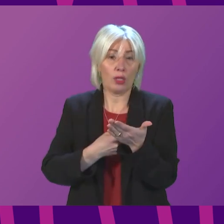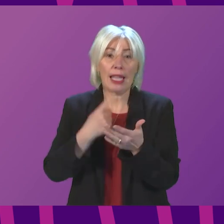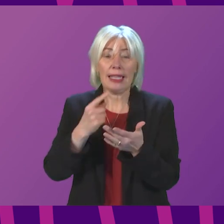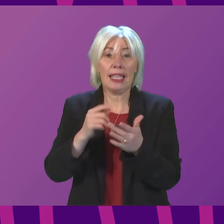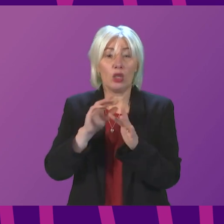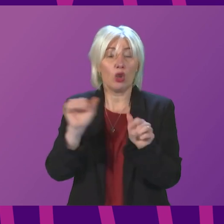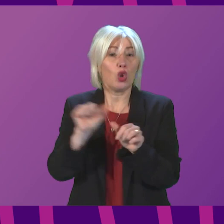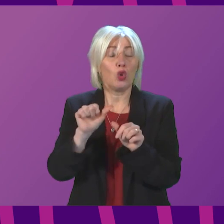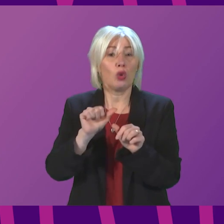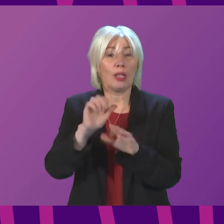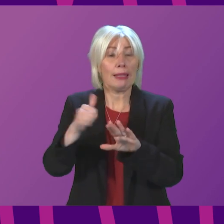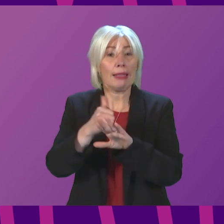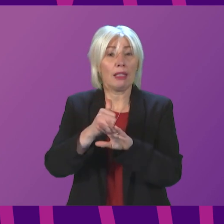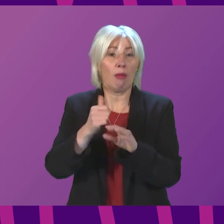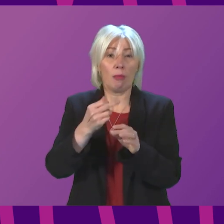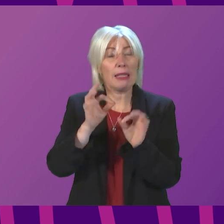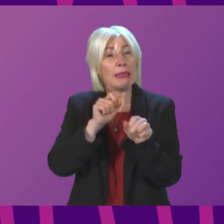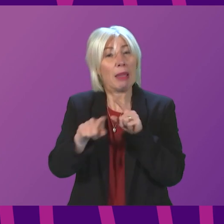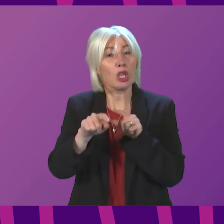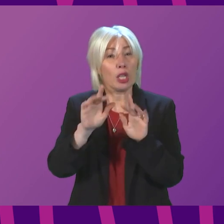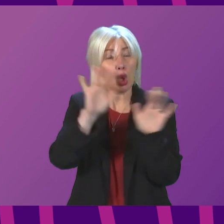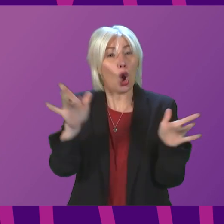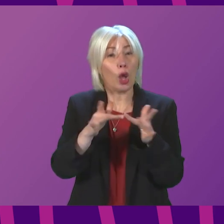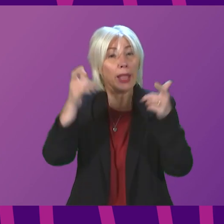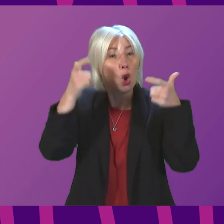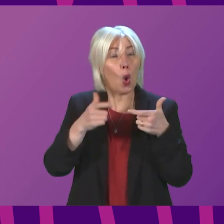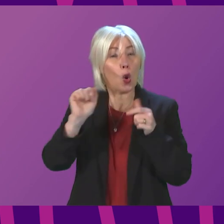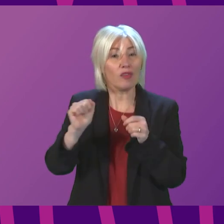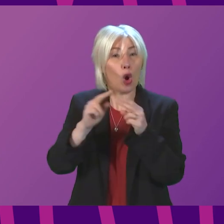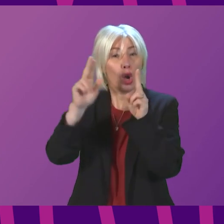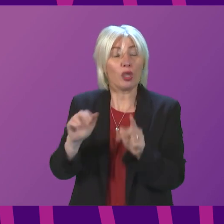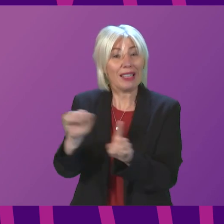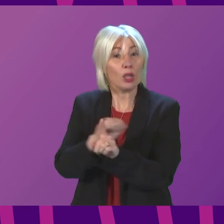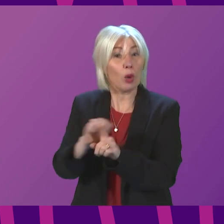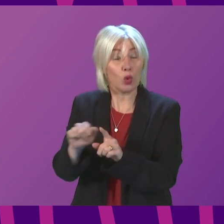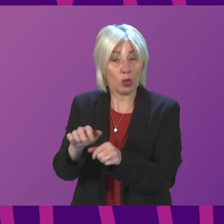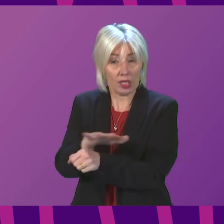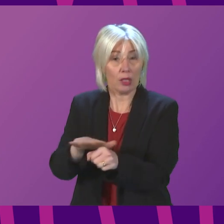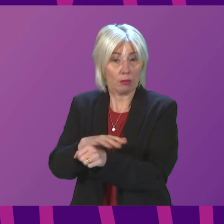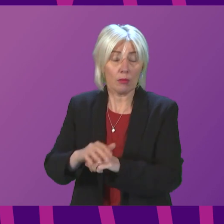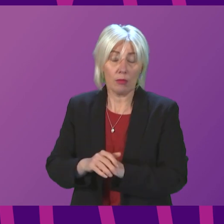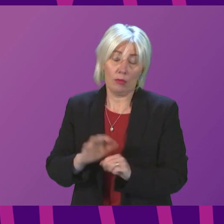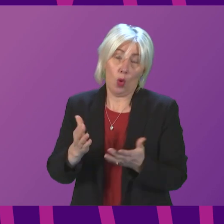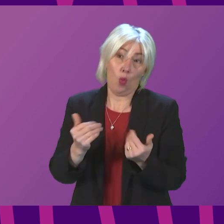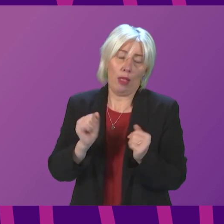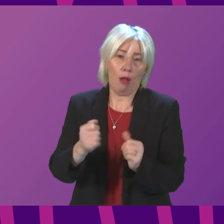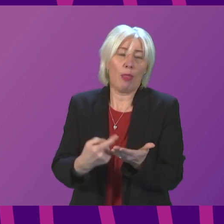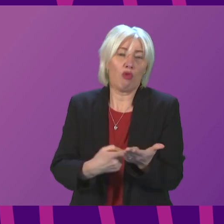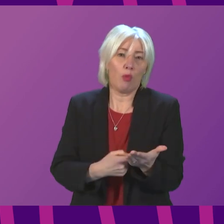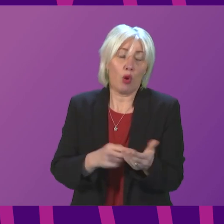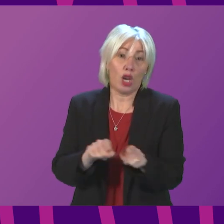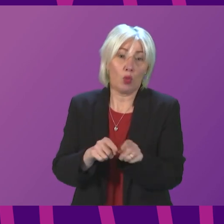deal with domestic abuse cases? First Minister. We welcome Sheriff Principal Powell's report and support the